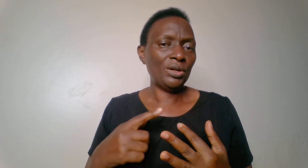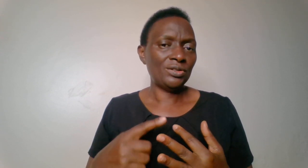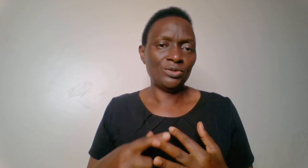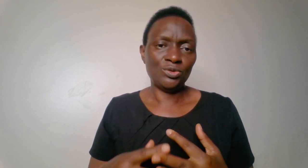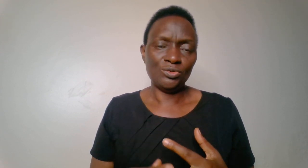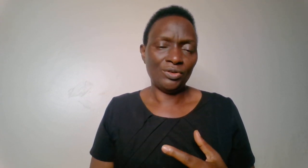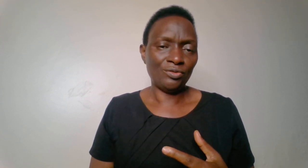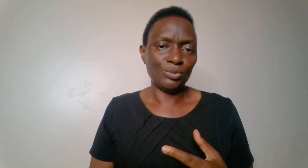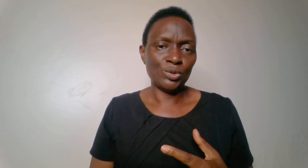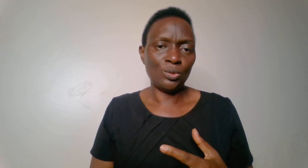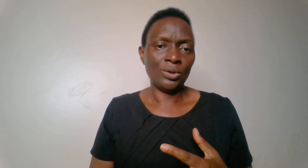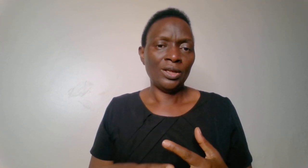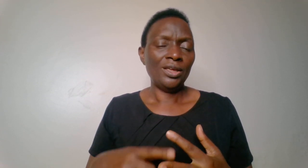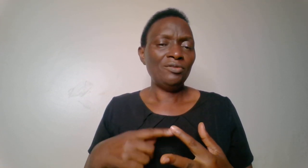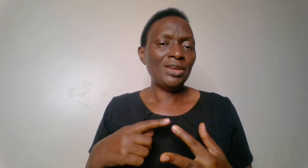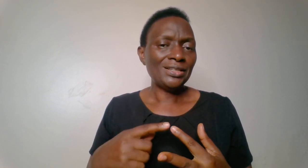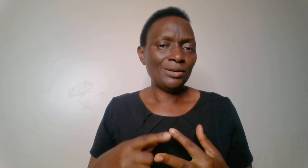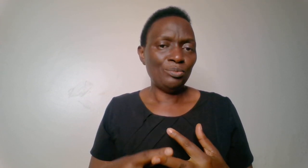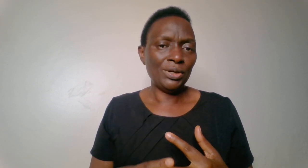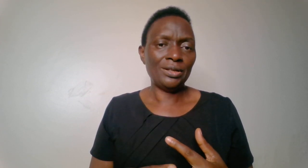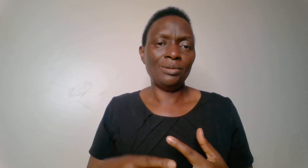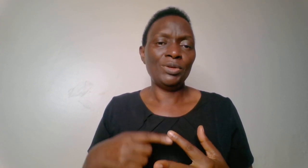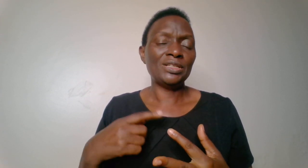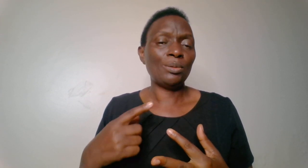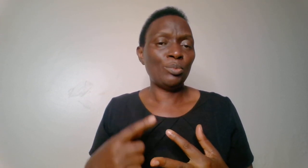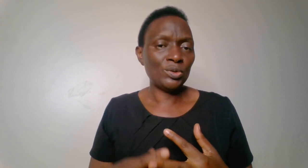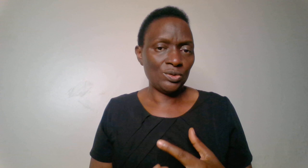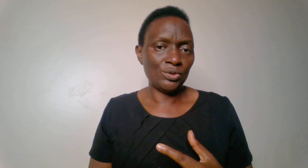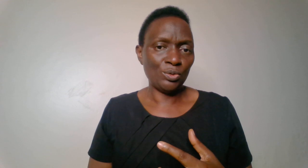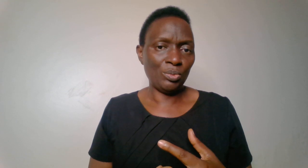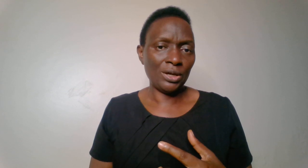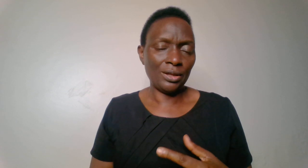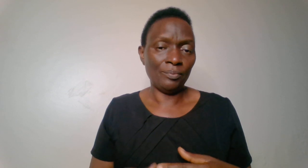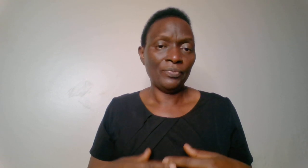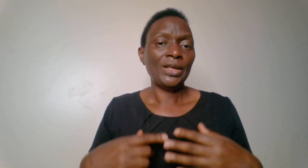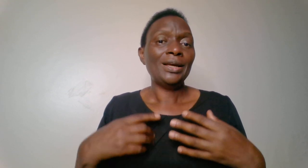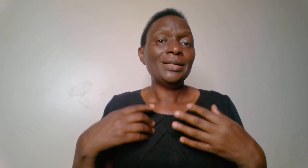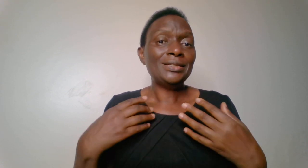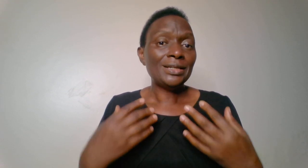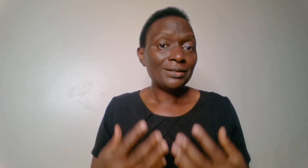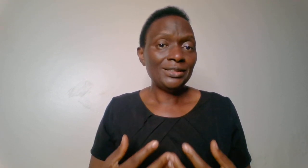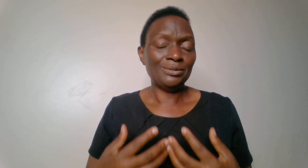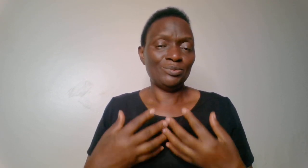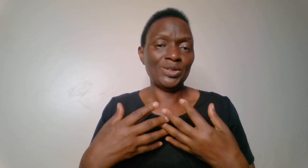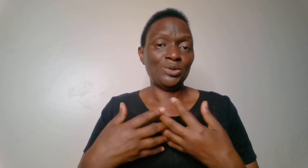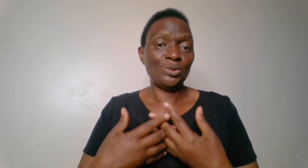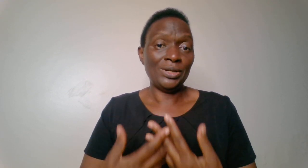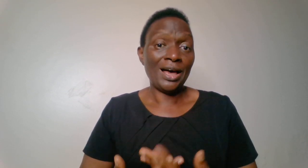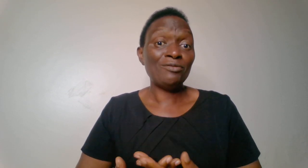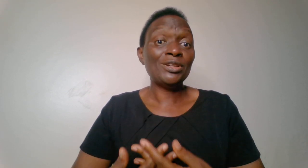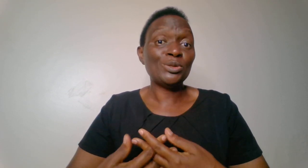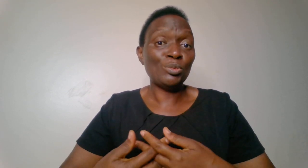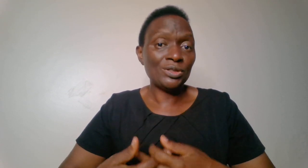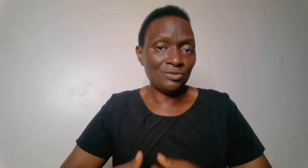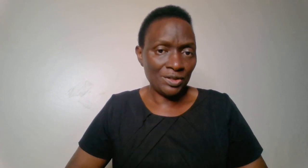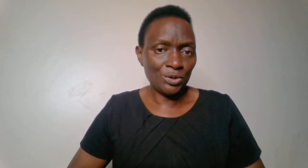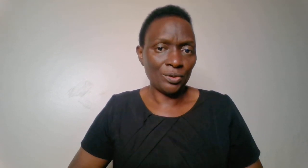picks his children from school. If he doesn't pick them, he supports you to pick them. Tell him that you love his motivation.